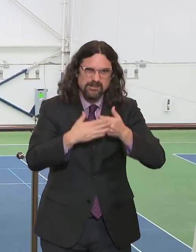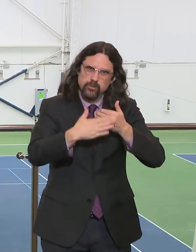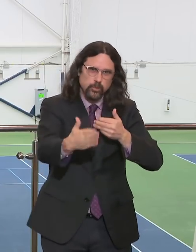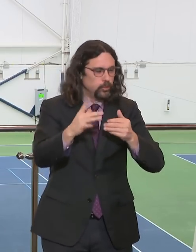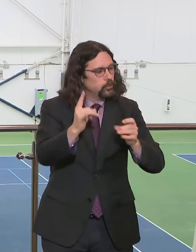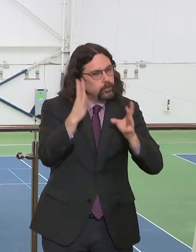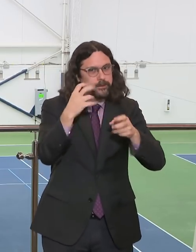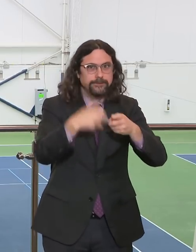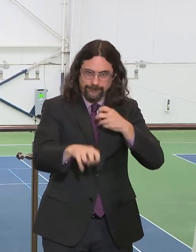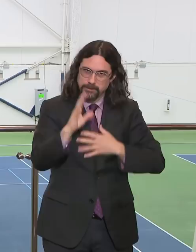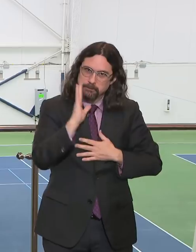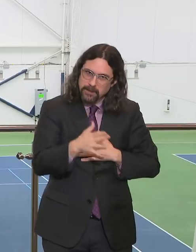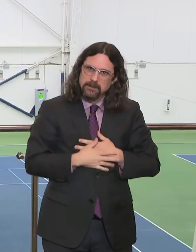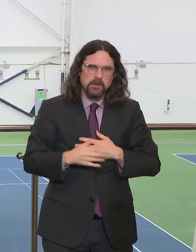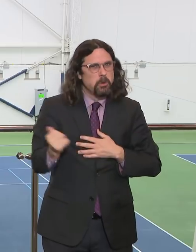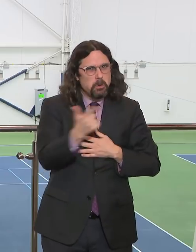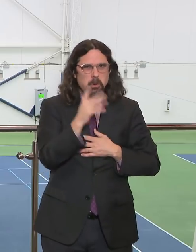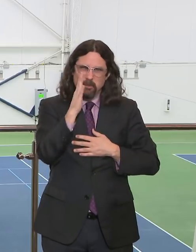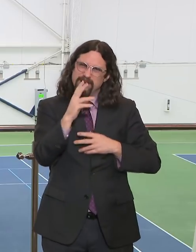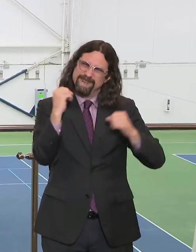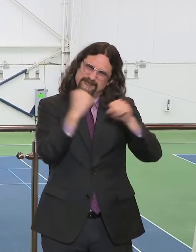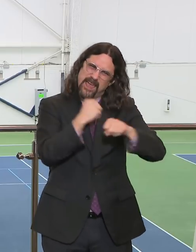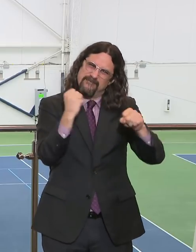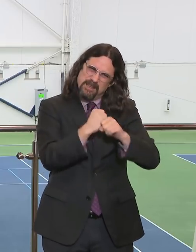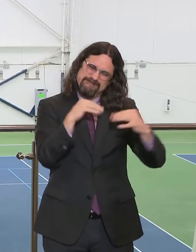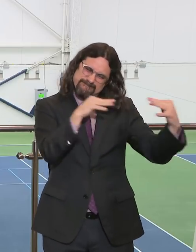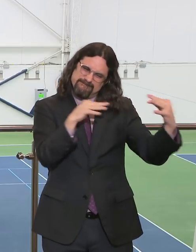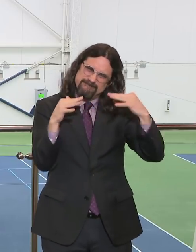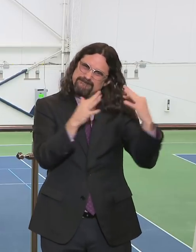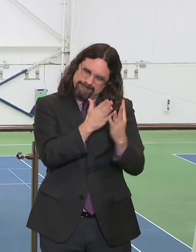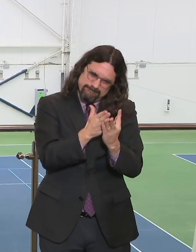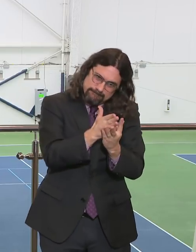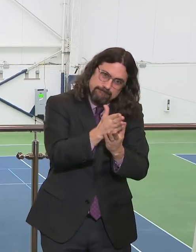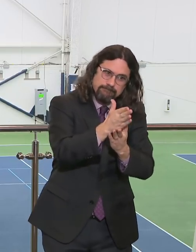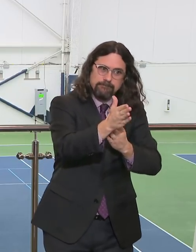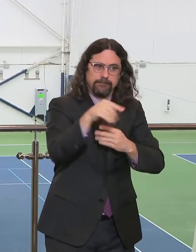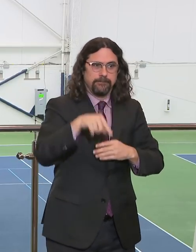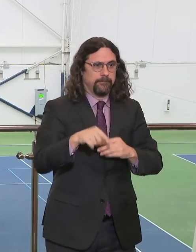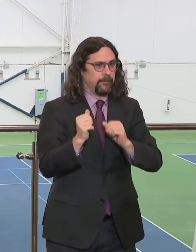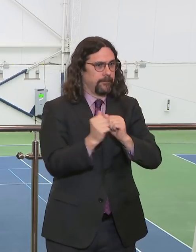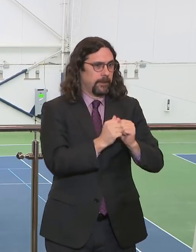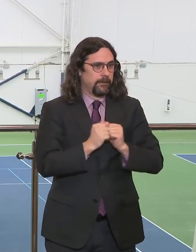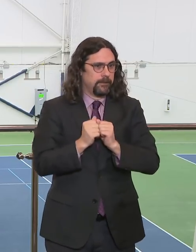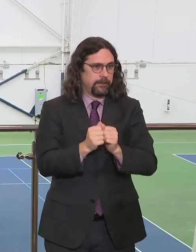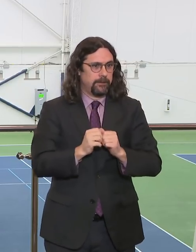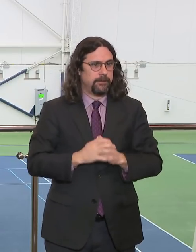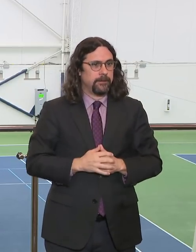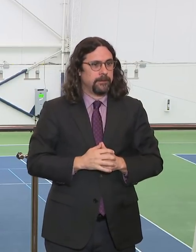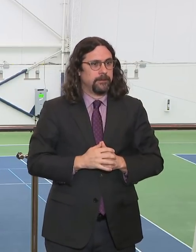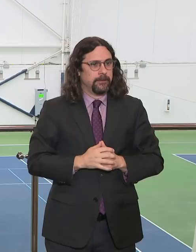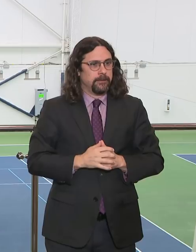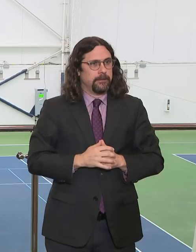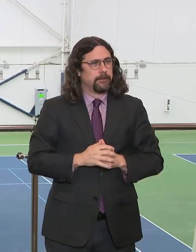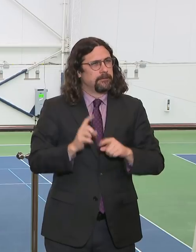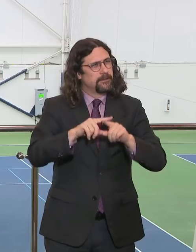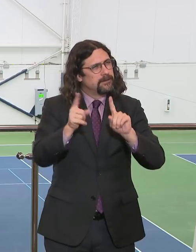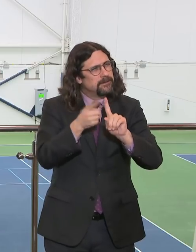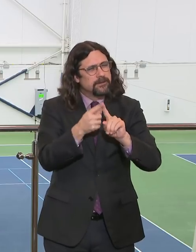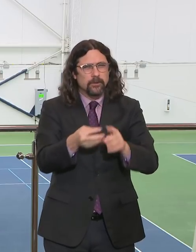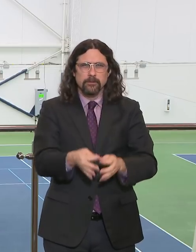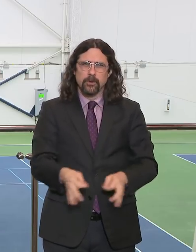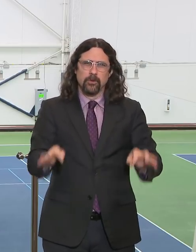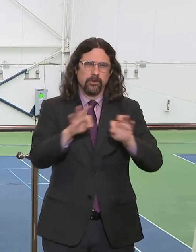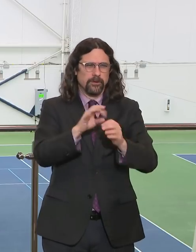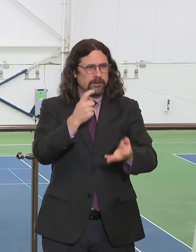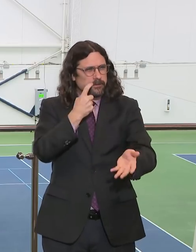But it begins with a recognition of just how much we're going to need. So again, before